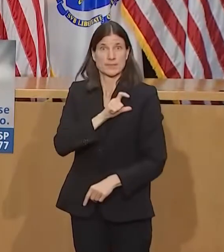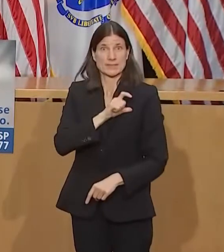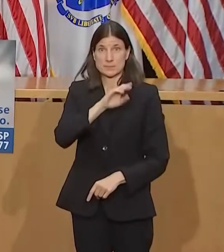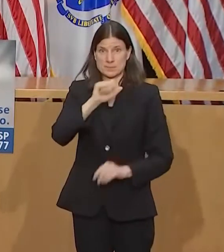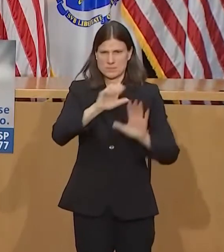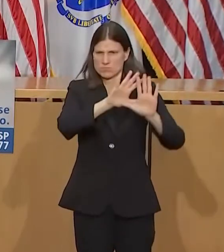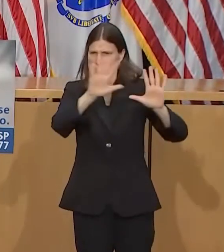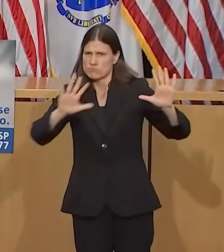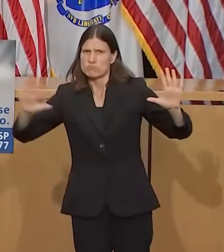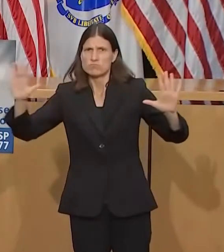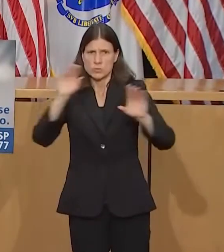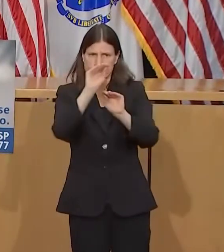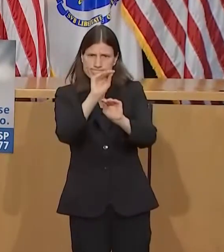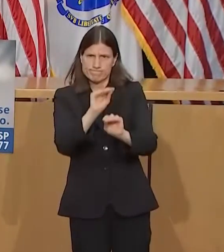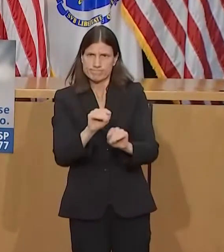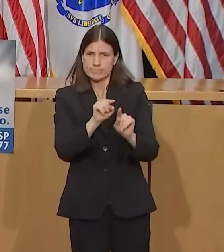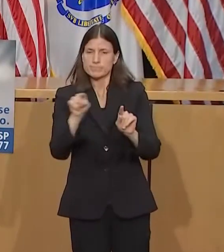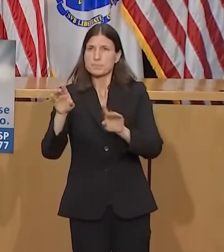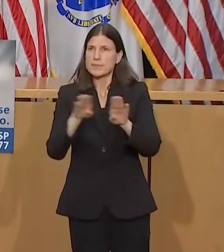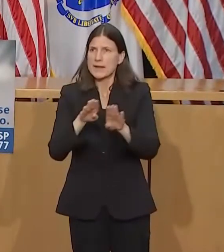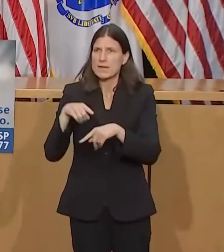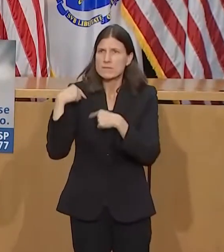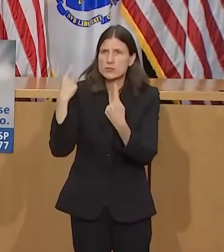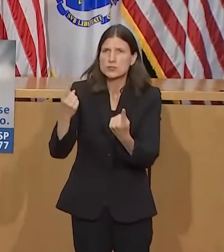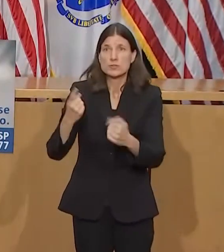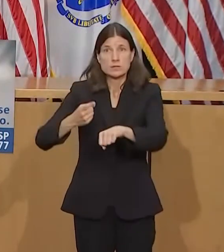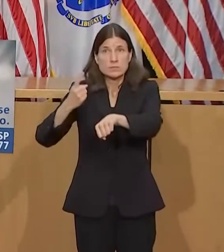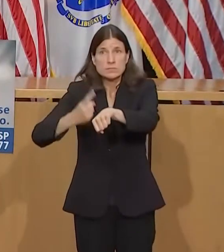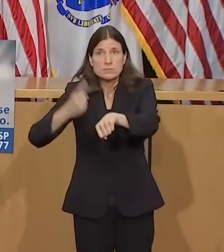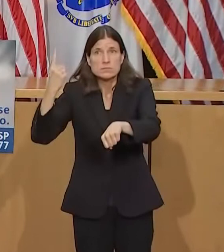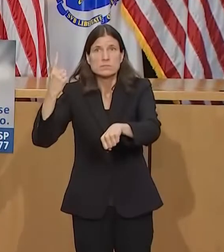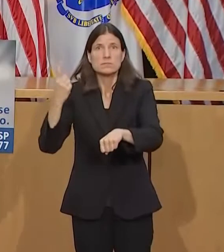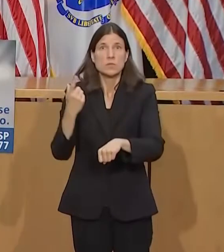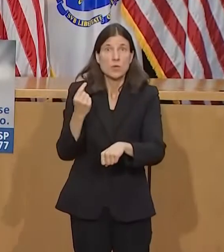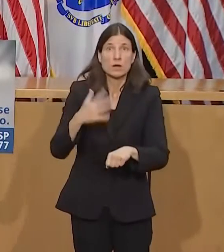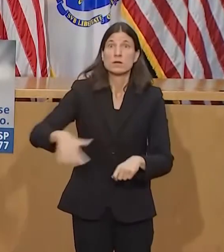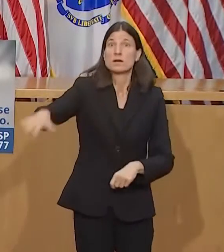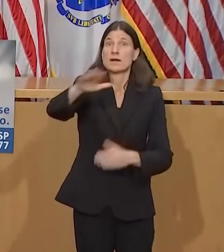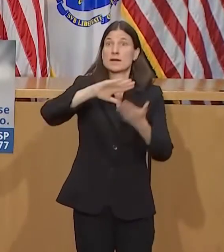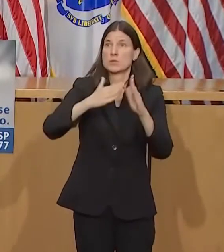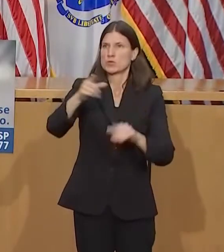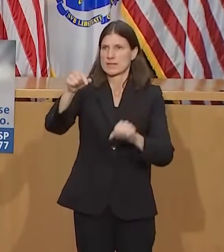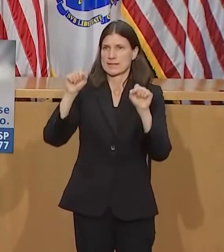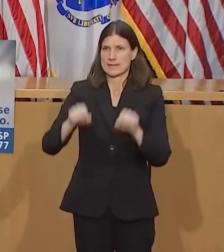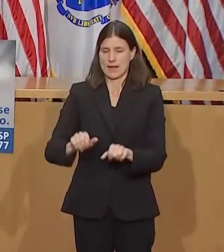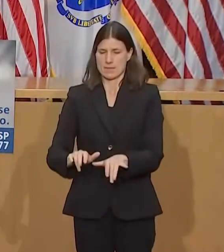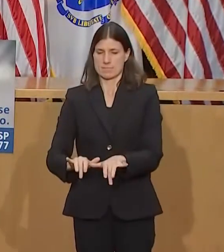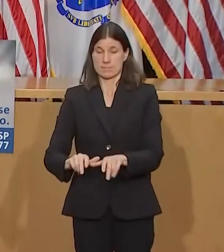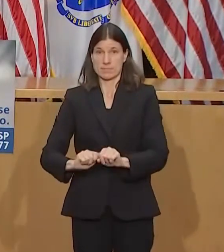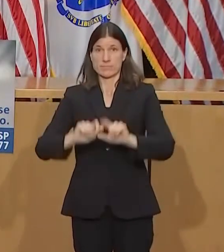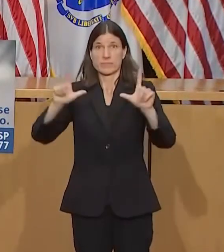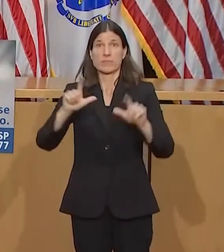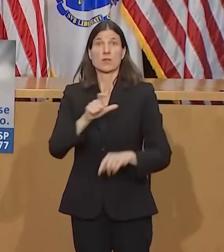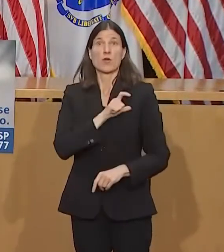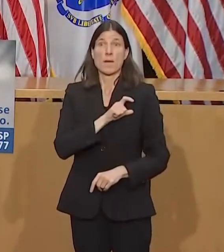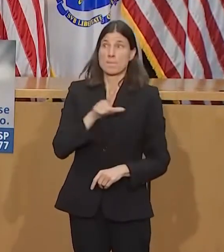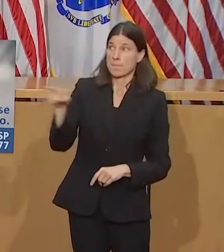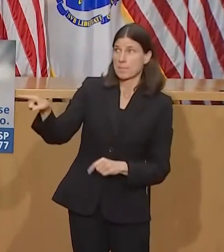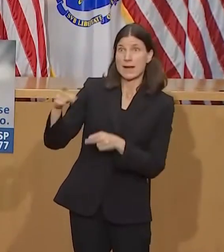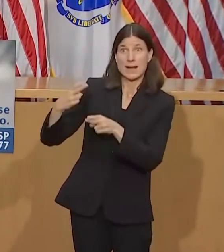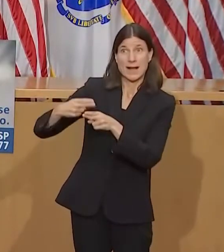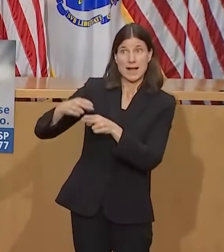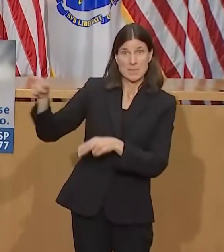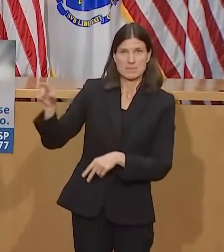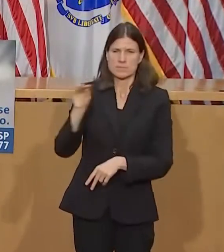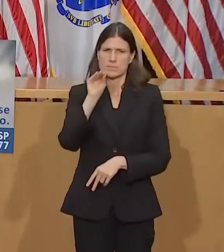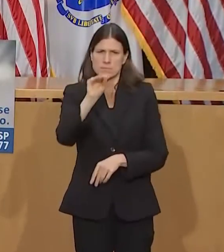including their certification status. Second, creates a process with community involvement for decertifying a police officer,